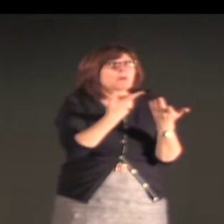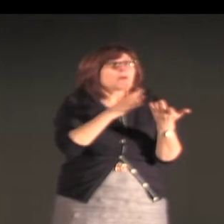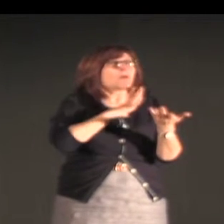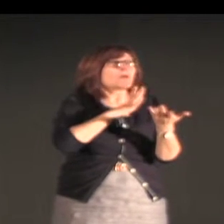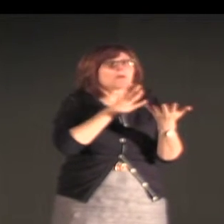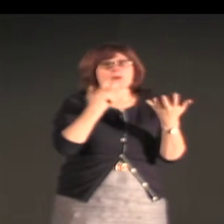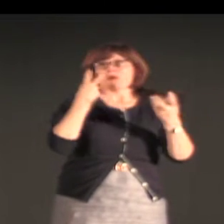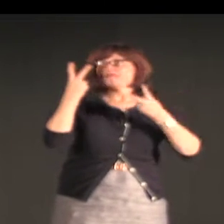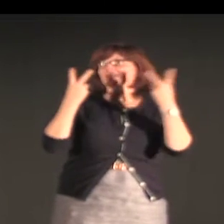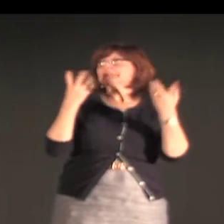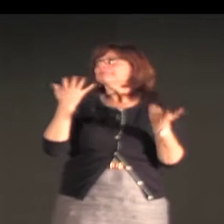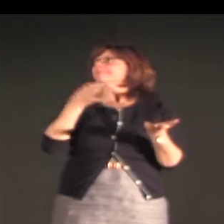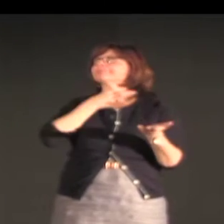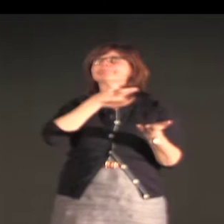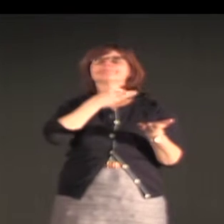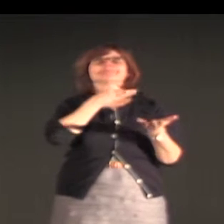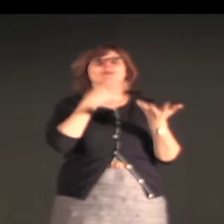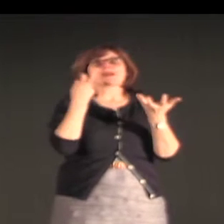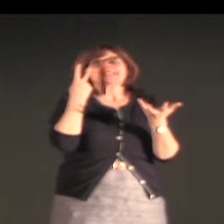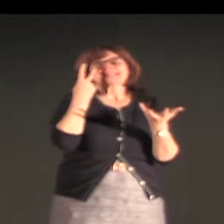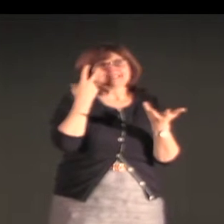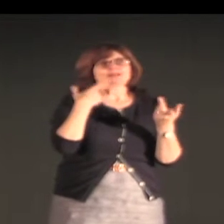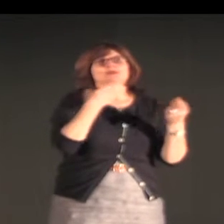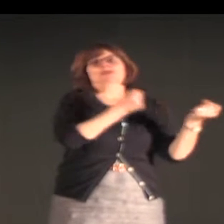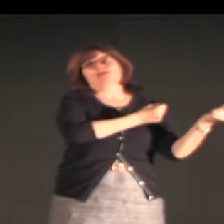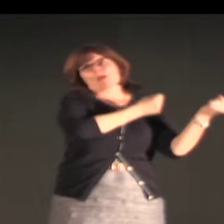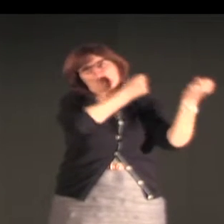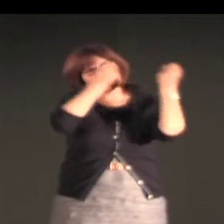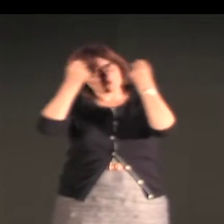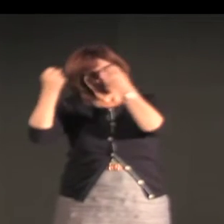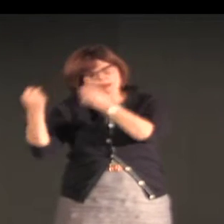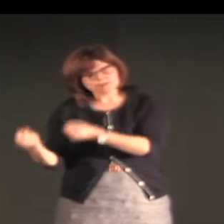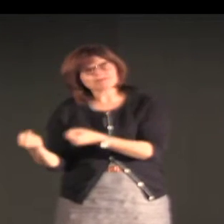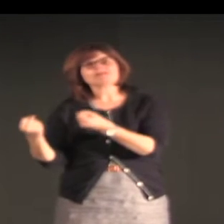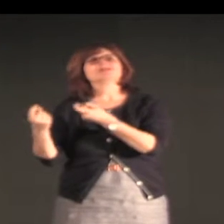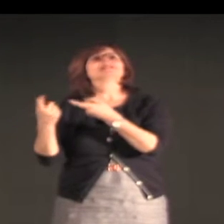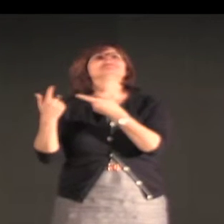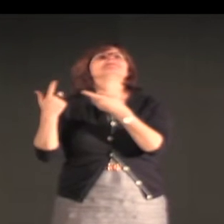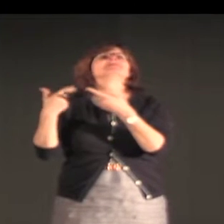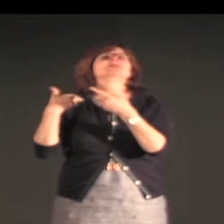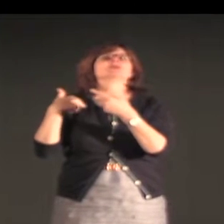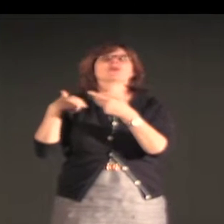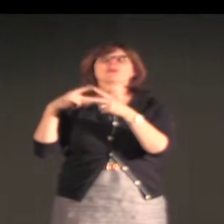had just arrived in Israel, so I didn't really even know very much about Israel. was curious and open and decided I would have a trip.